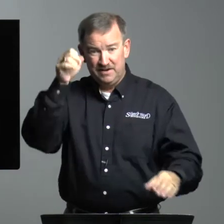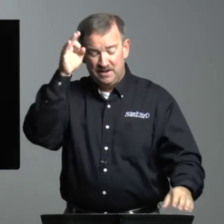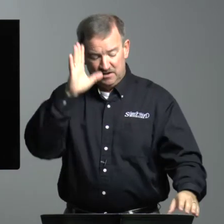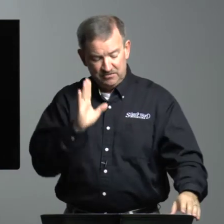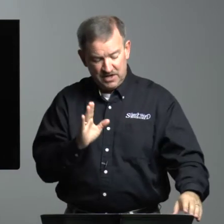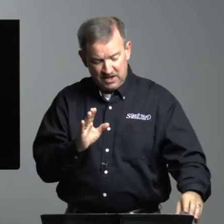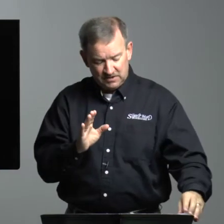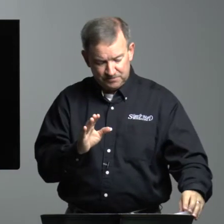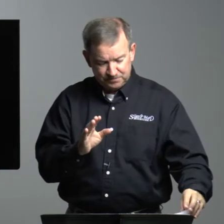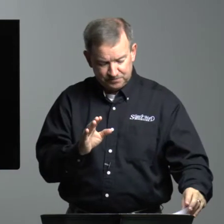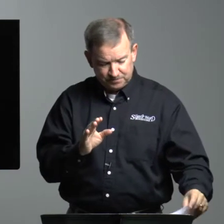of God.